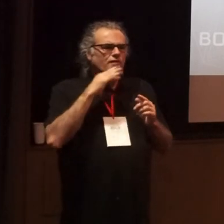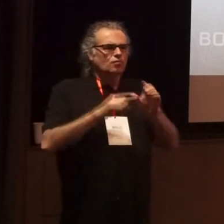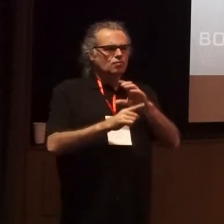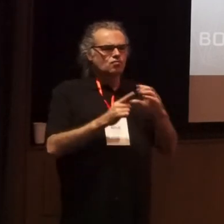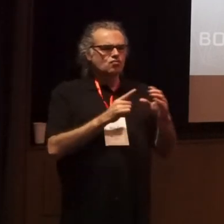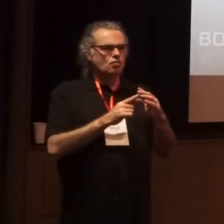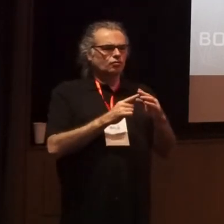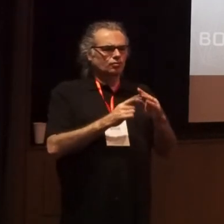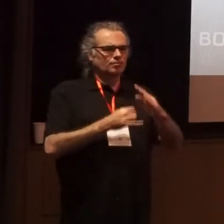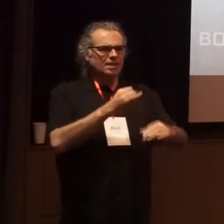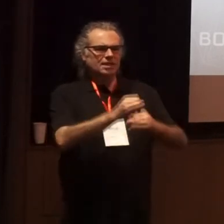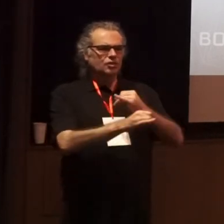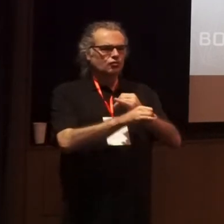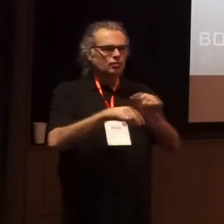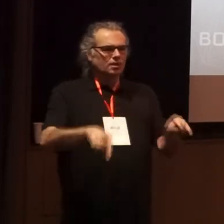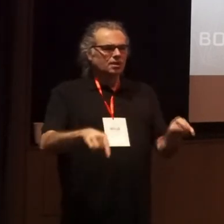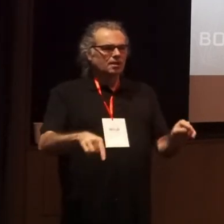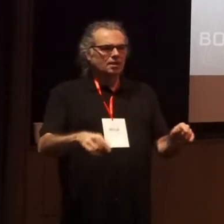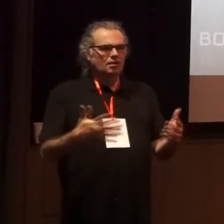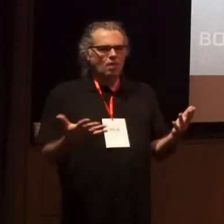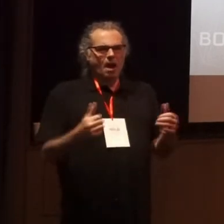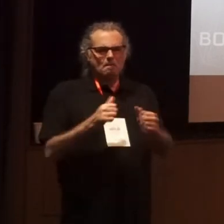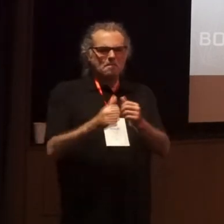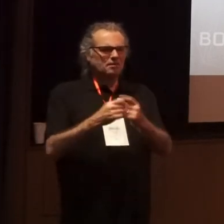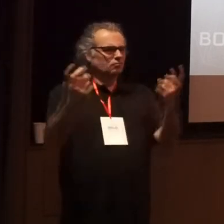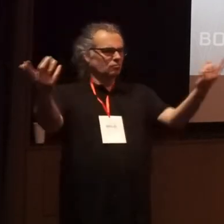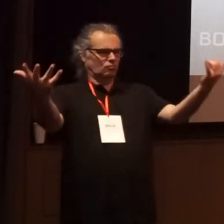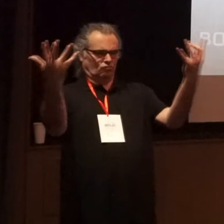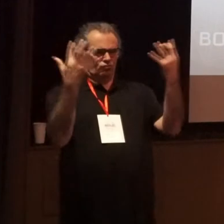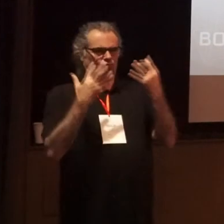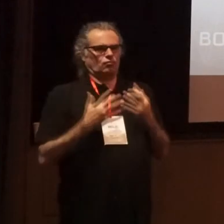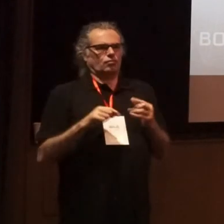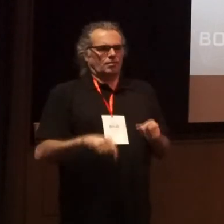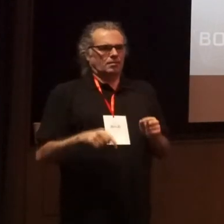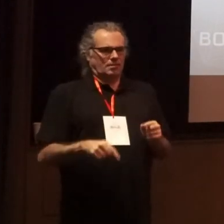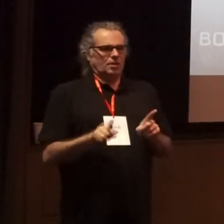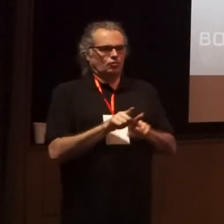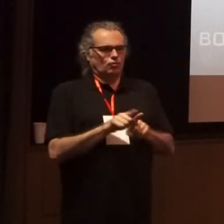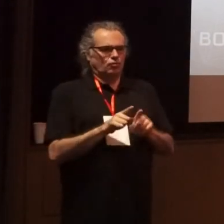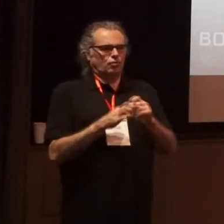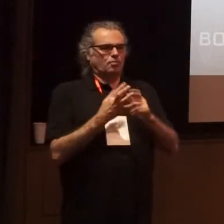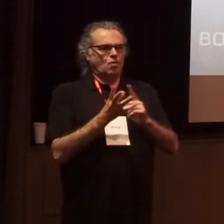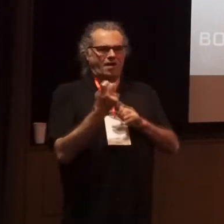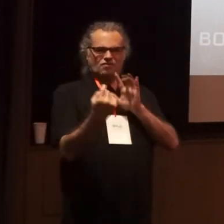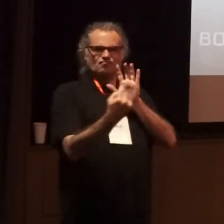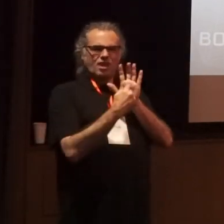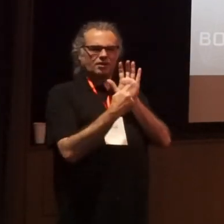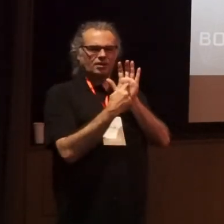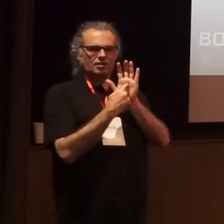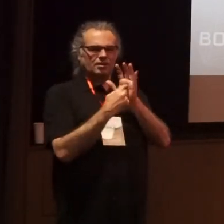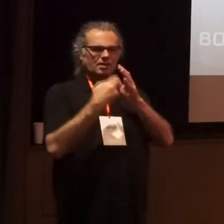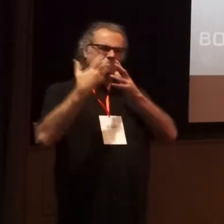institutions where is it better to come together in the place as Paul has already acknowledged has